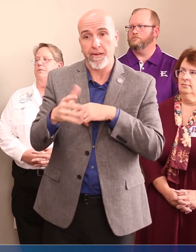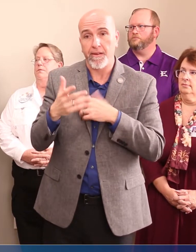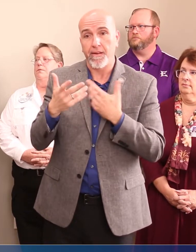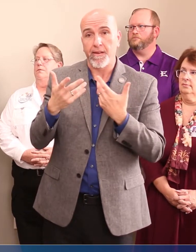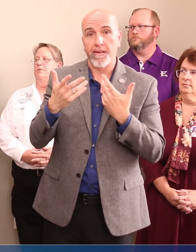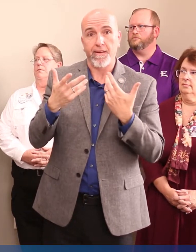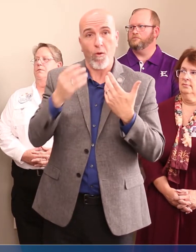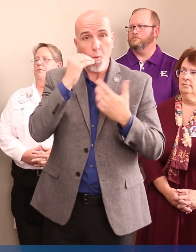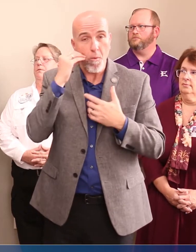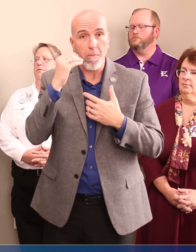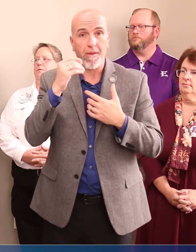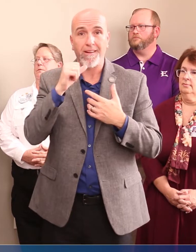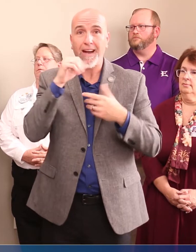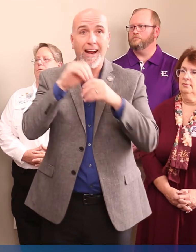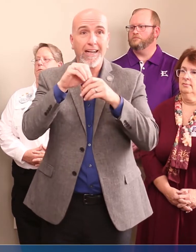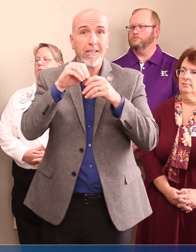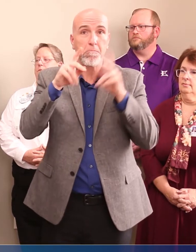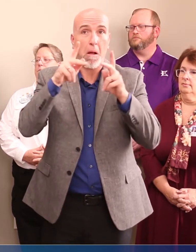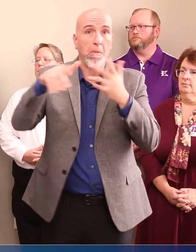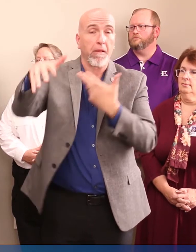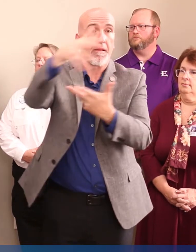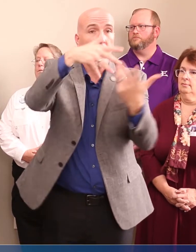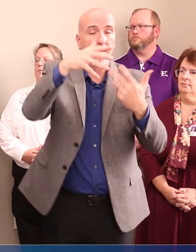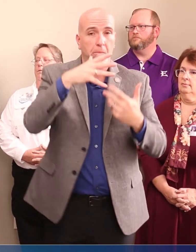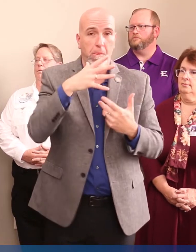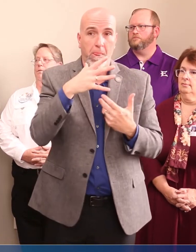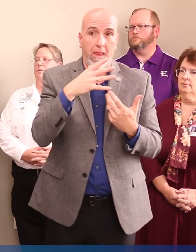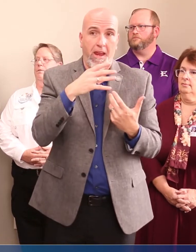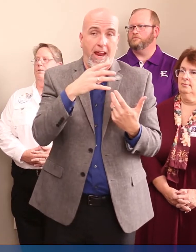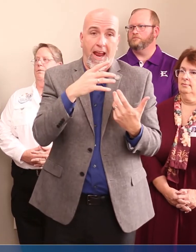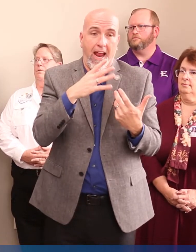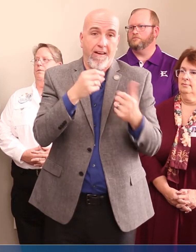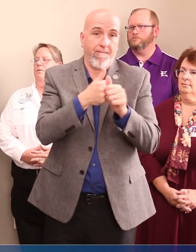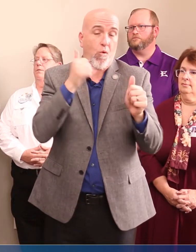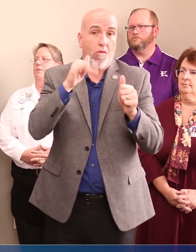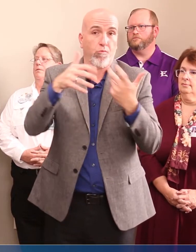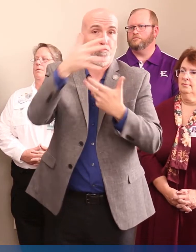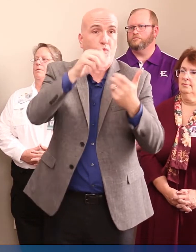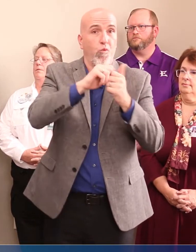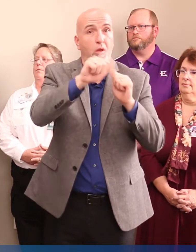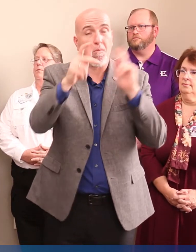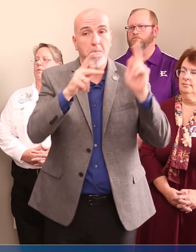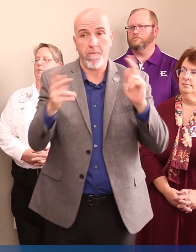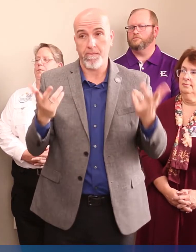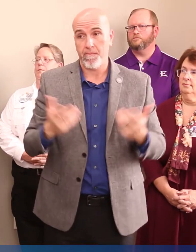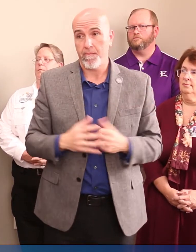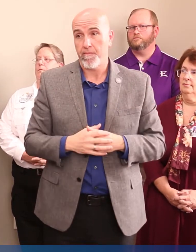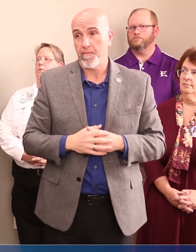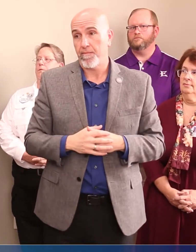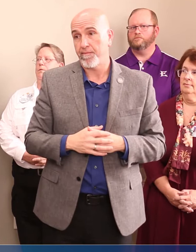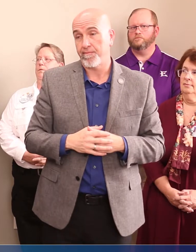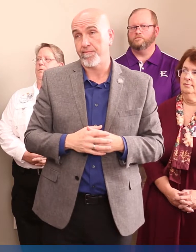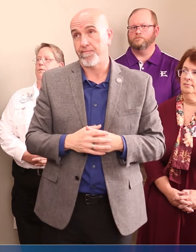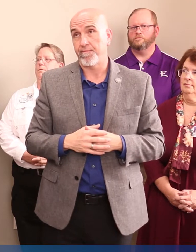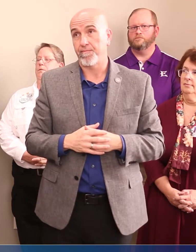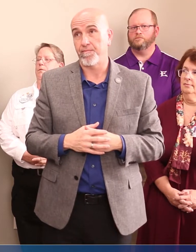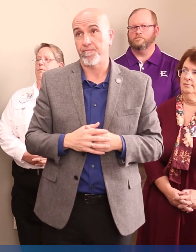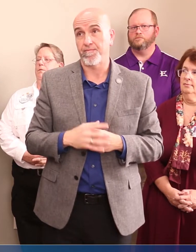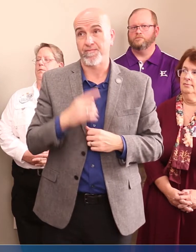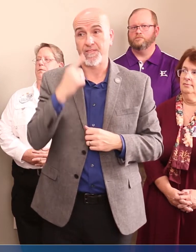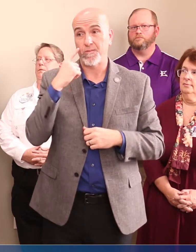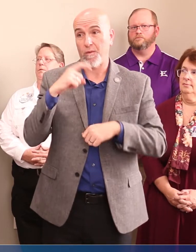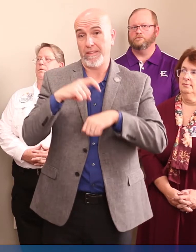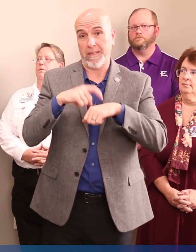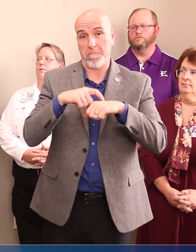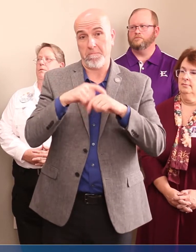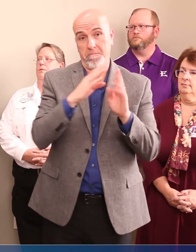public and out of any social interaction with others for the for the time